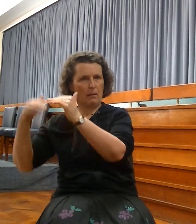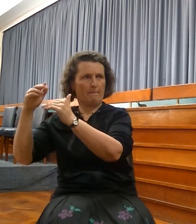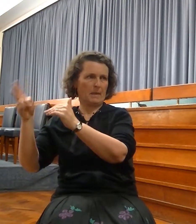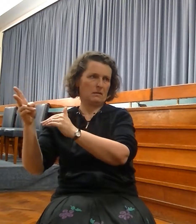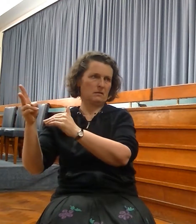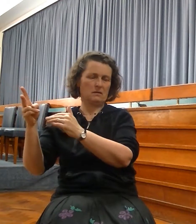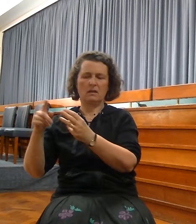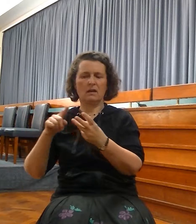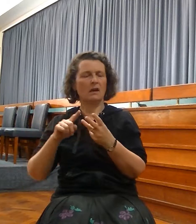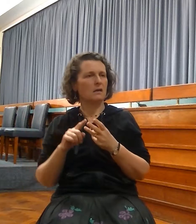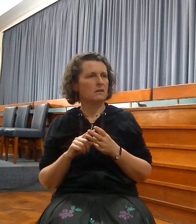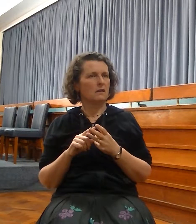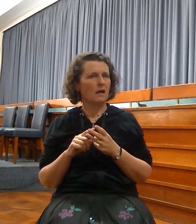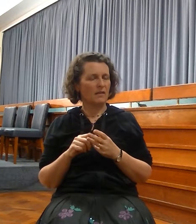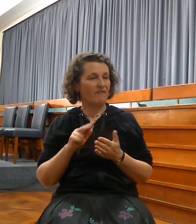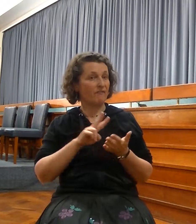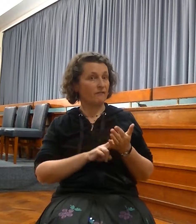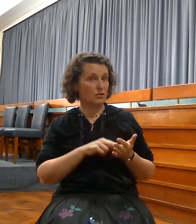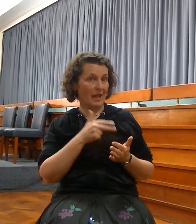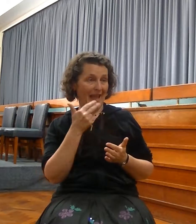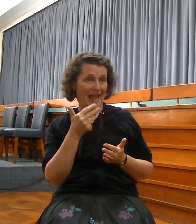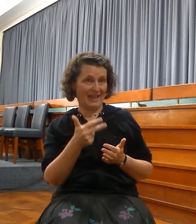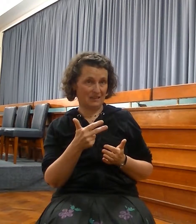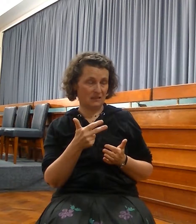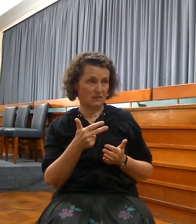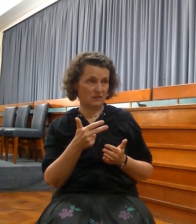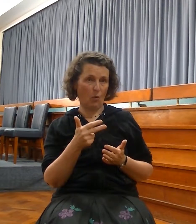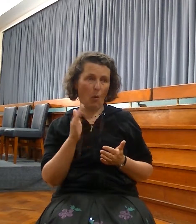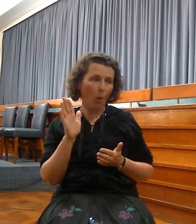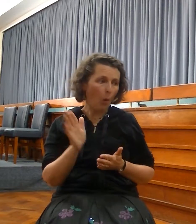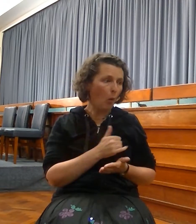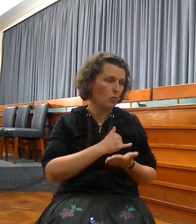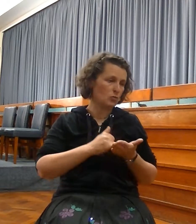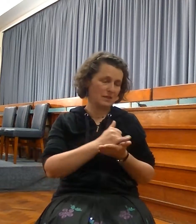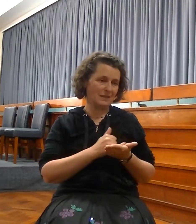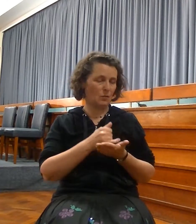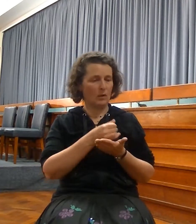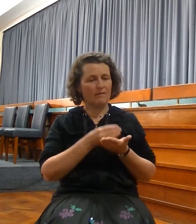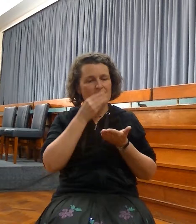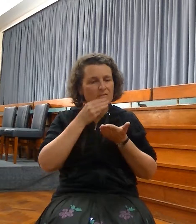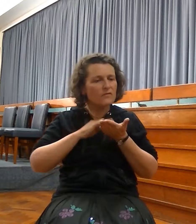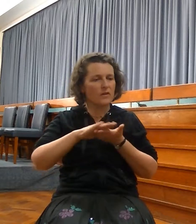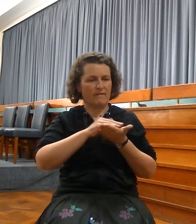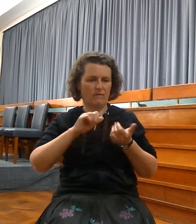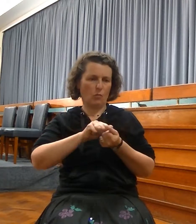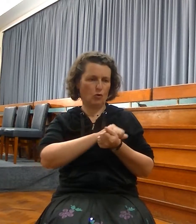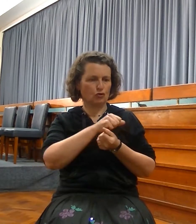I will cleanse them from all their iniquity, whereby they have sinned against me. I will pardon all their iniquities,